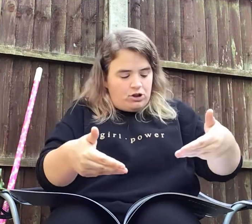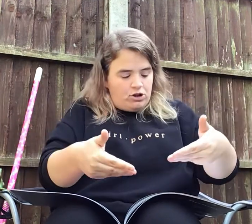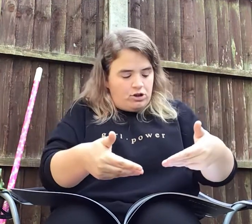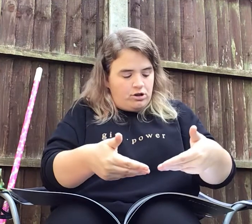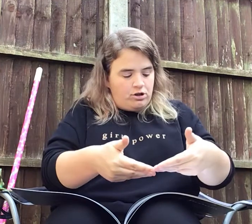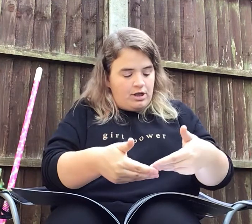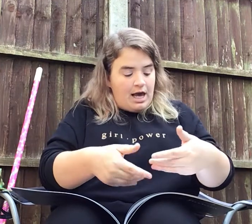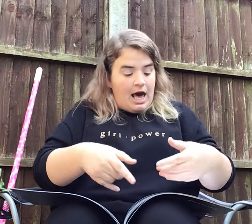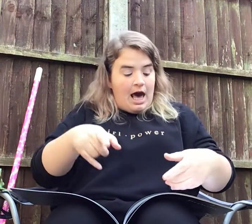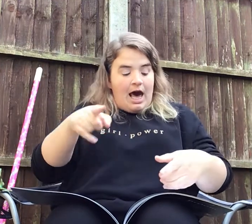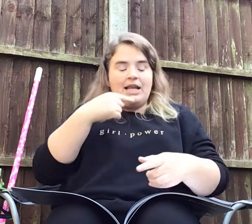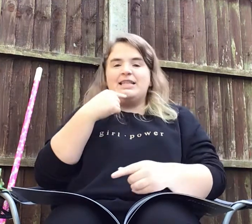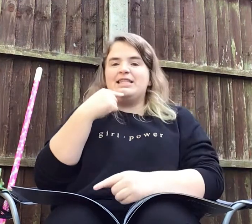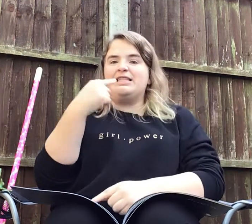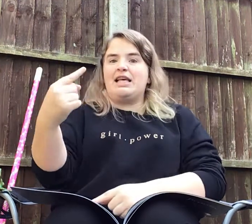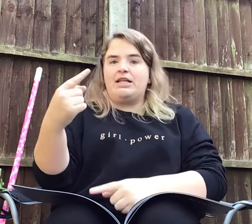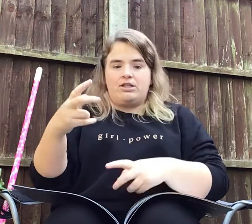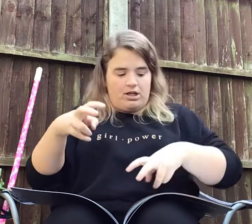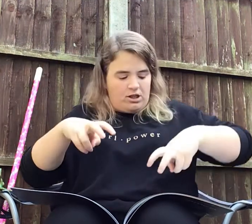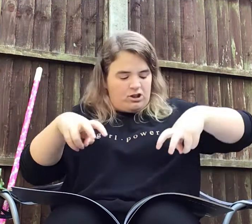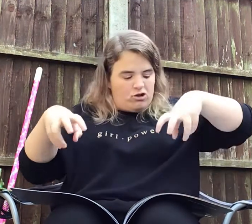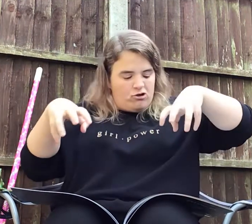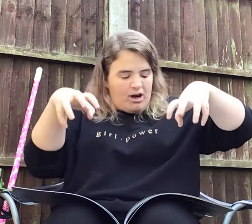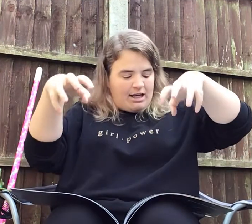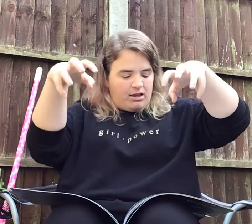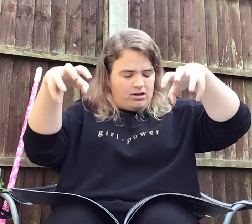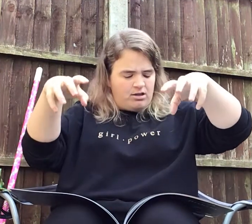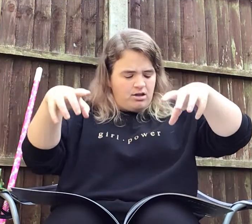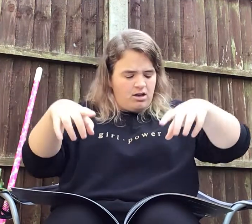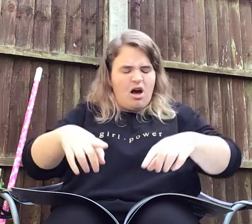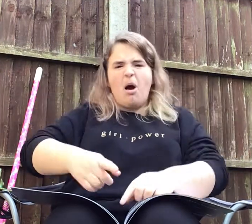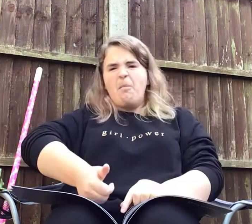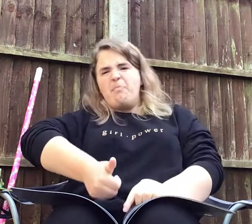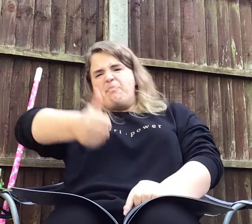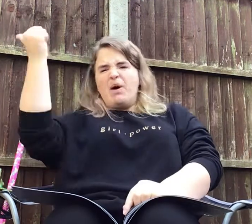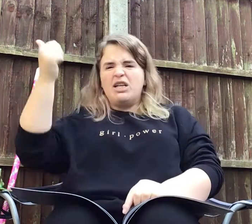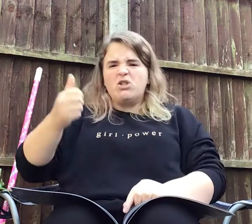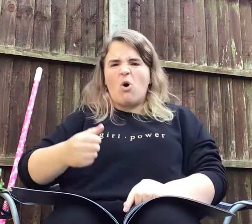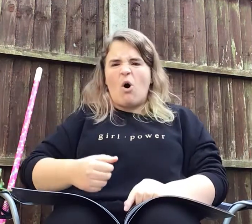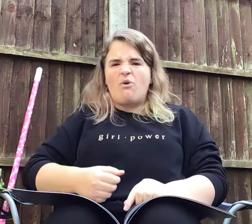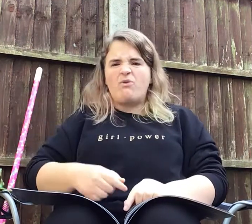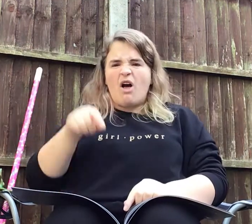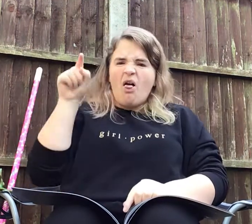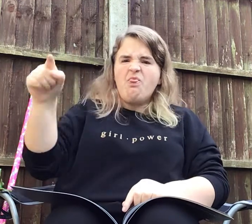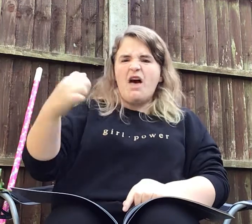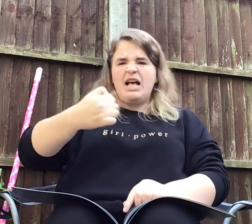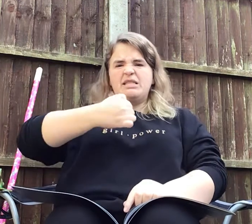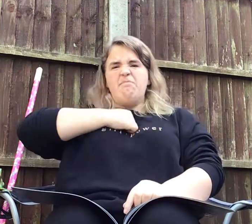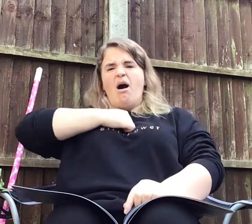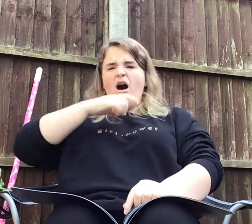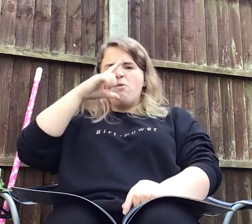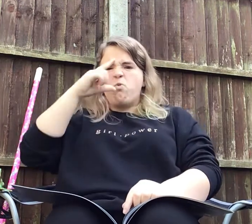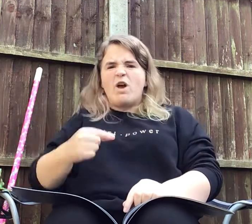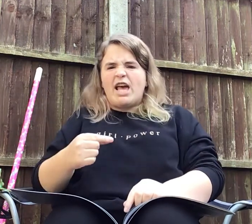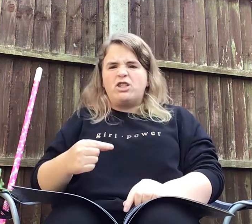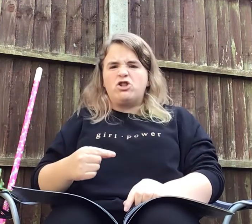And it said to the dragon, Buzz off! That's my witch!